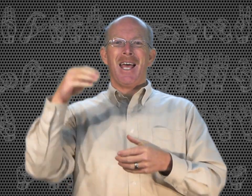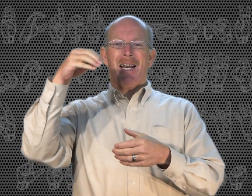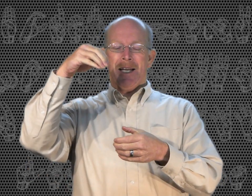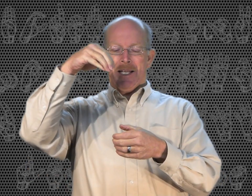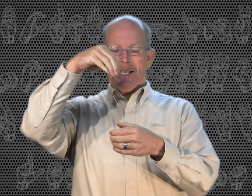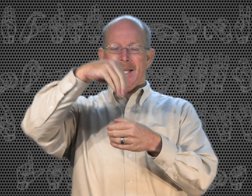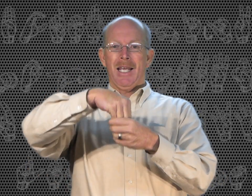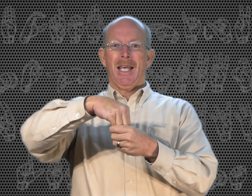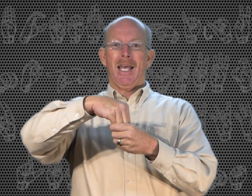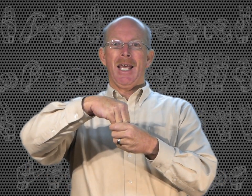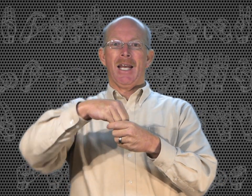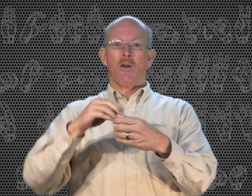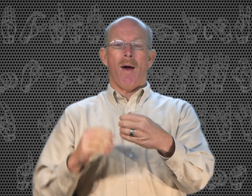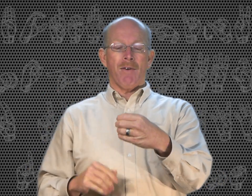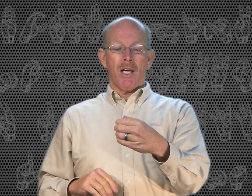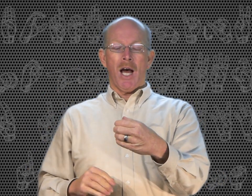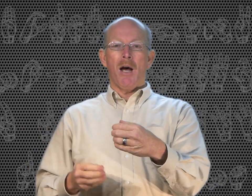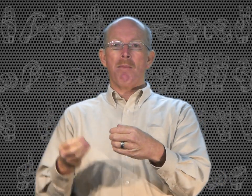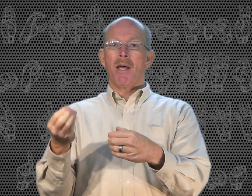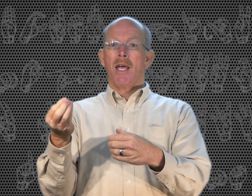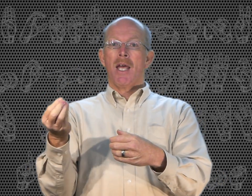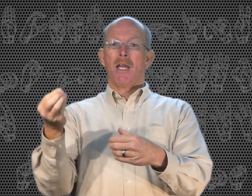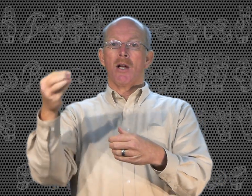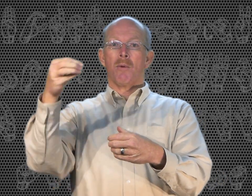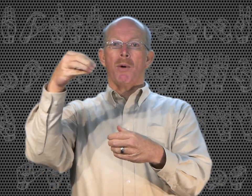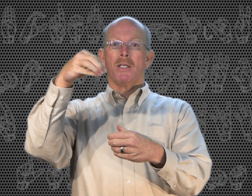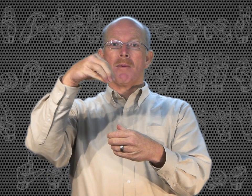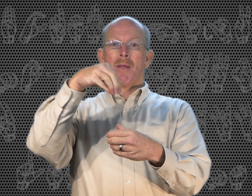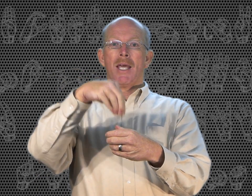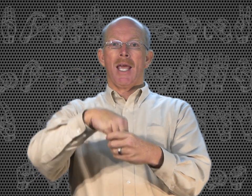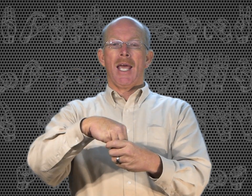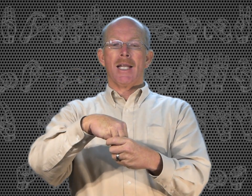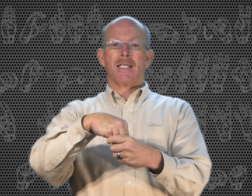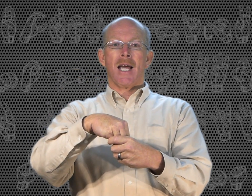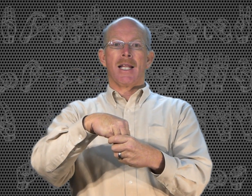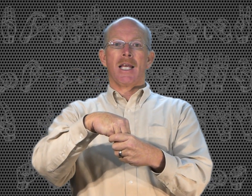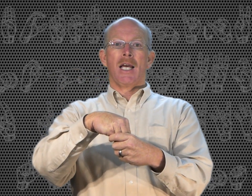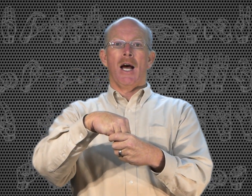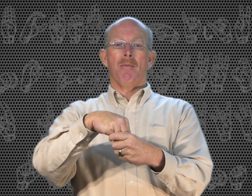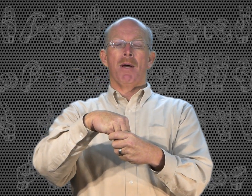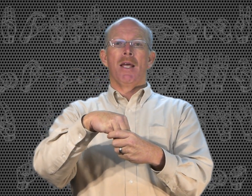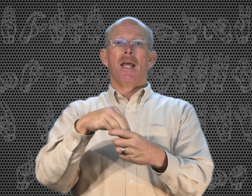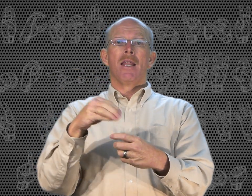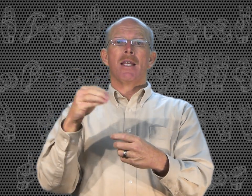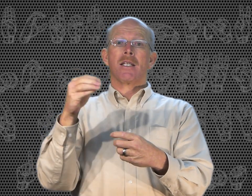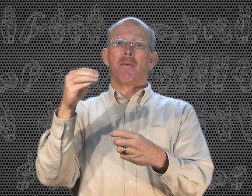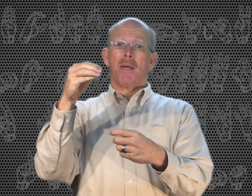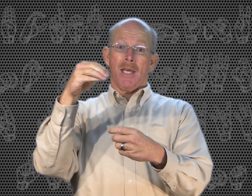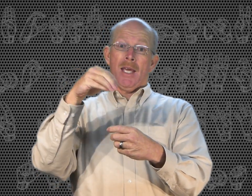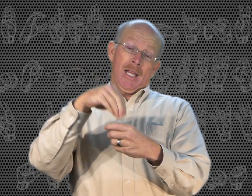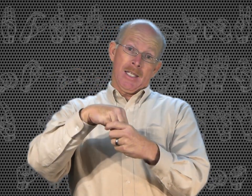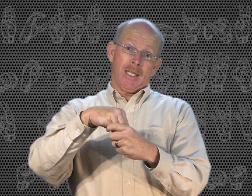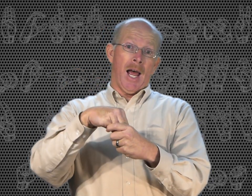in, in, you have a cup, and you're going to put something inside the cup. This can be inside,